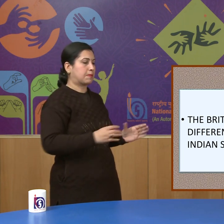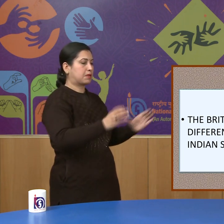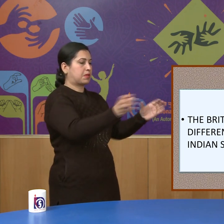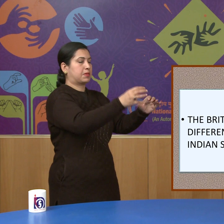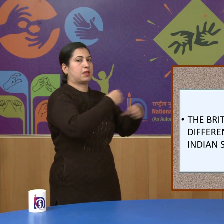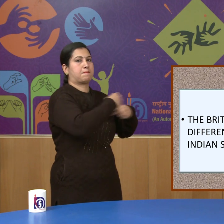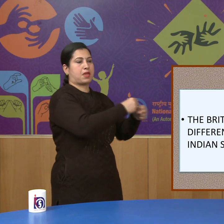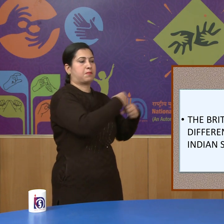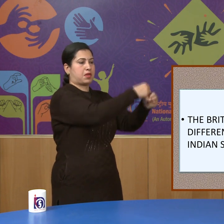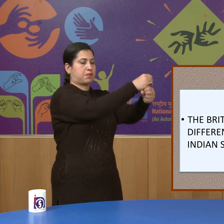different